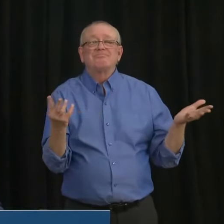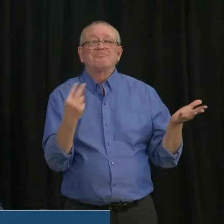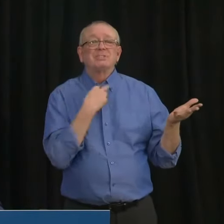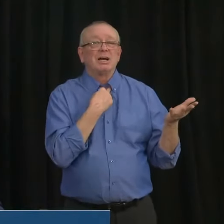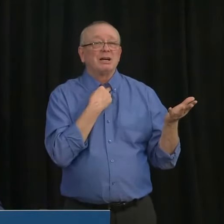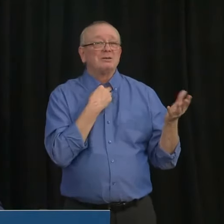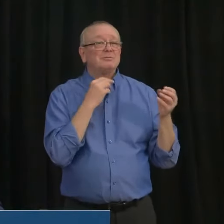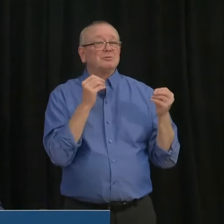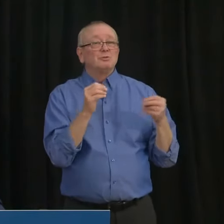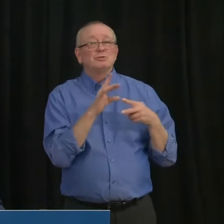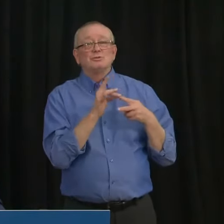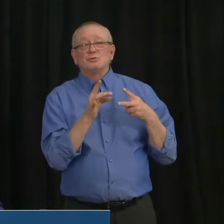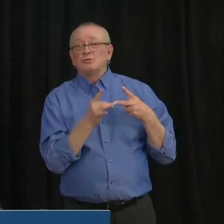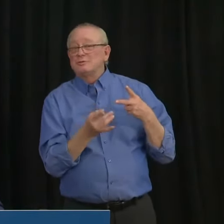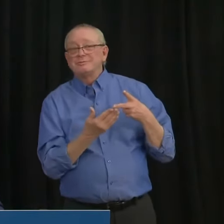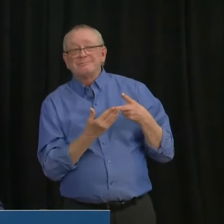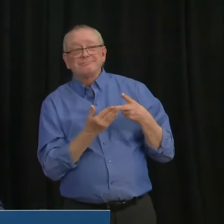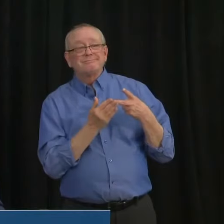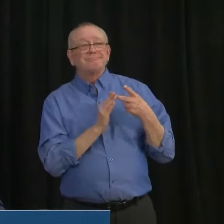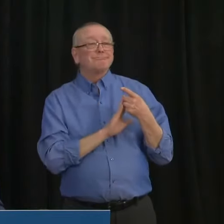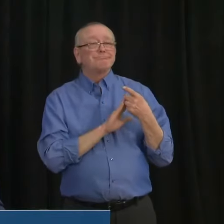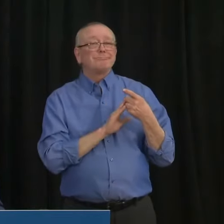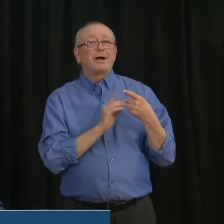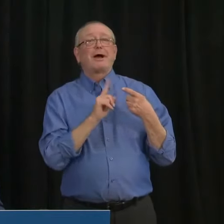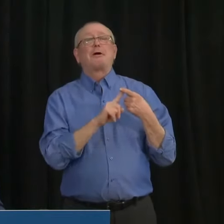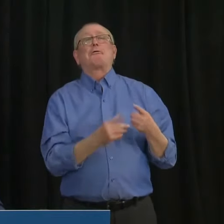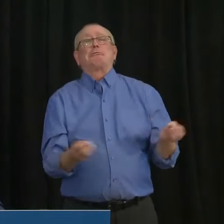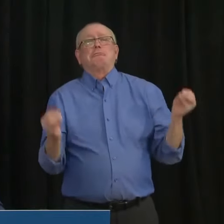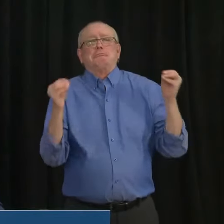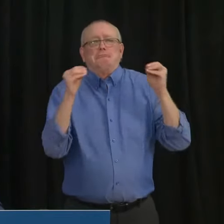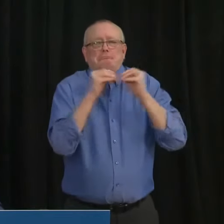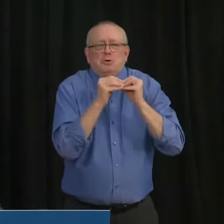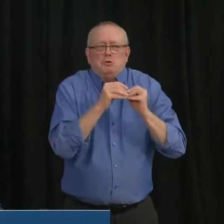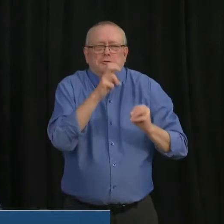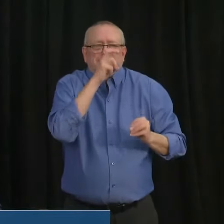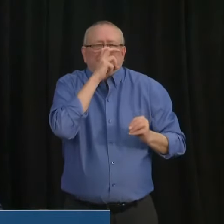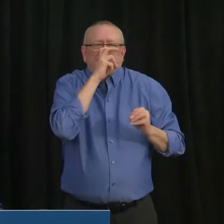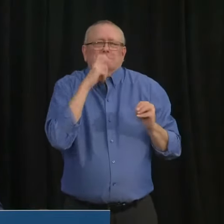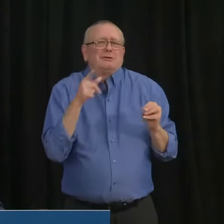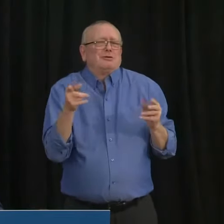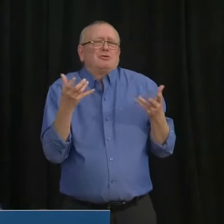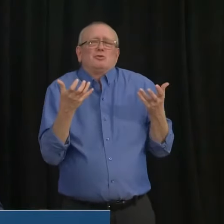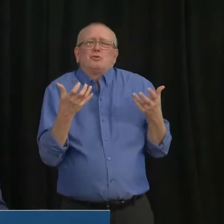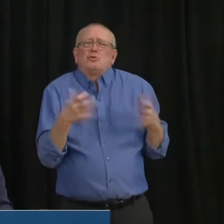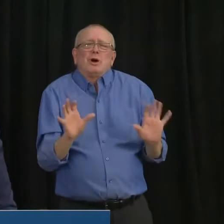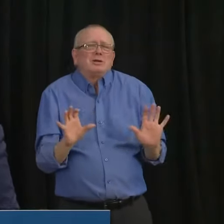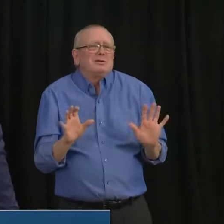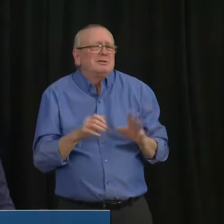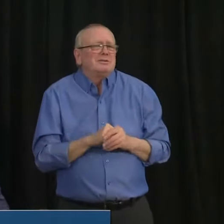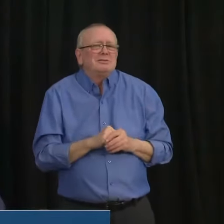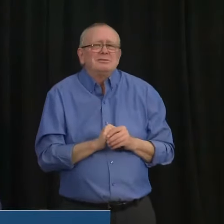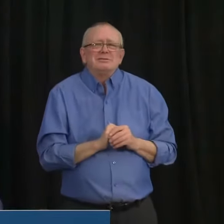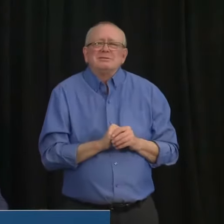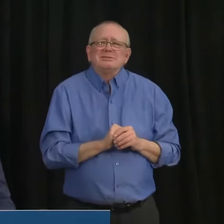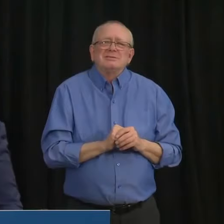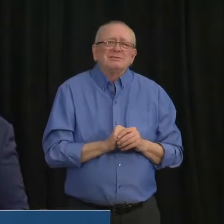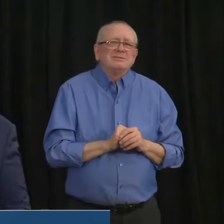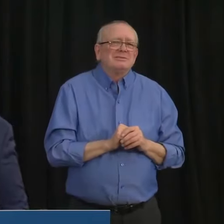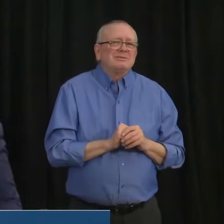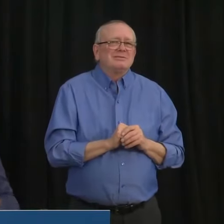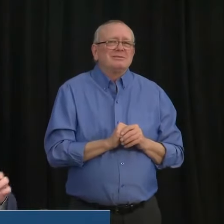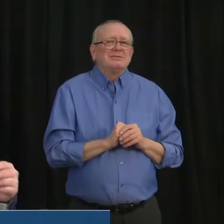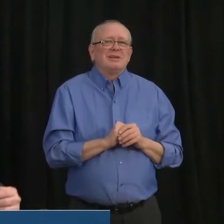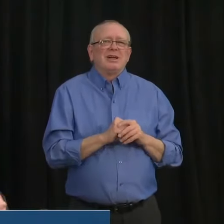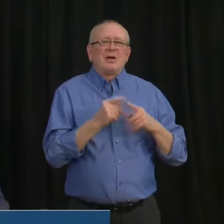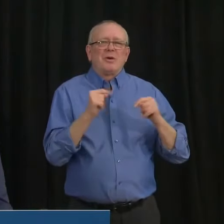but, uh, but tougher measures that we do not want to impose. But the end of the day, and, and let me just, I'm going to close